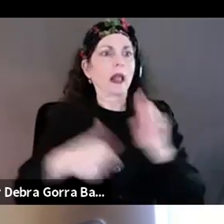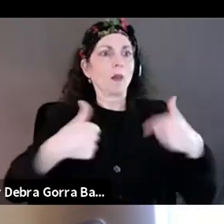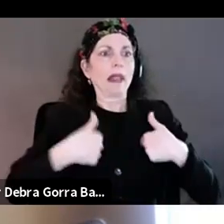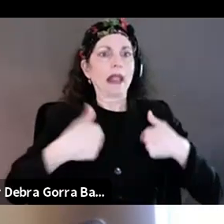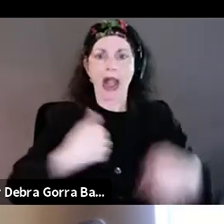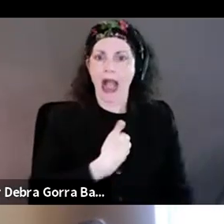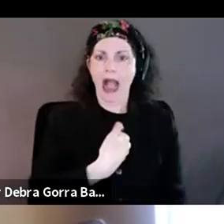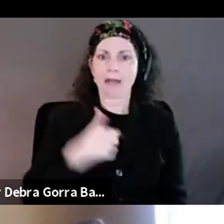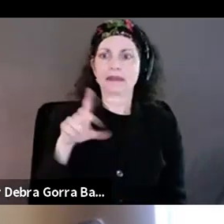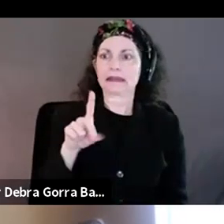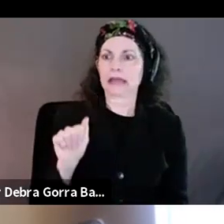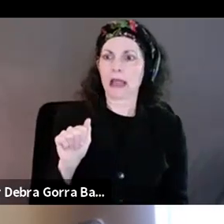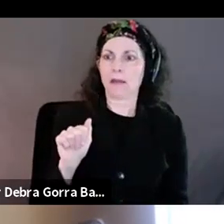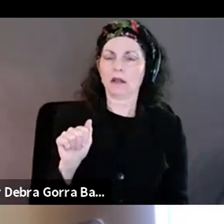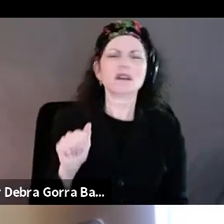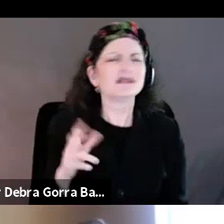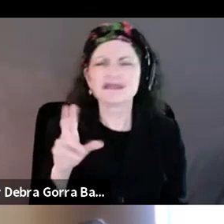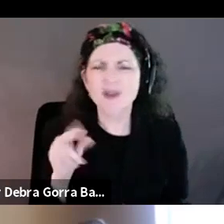part of whatever we're developing.